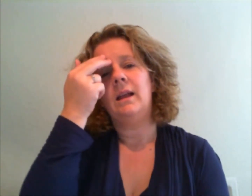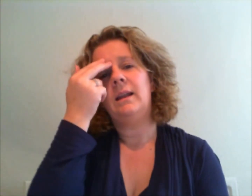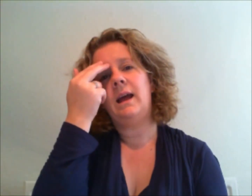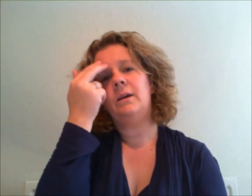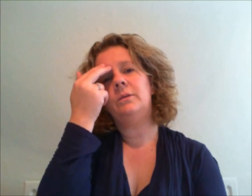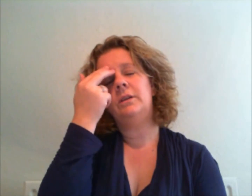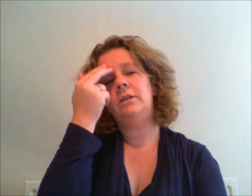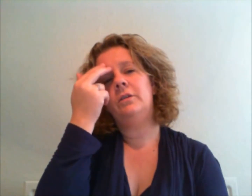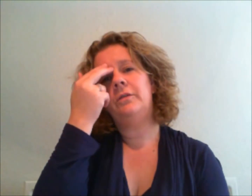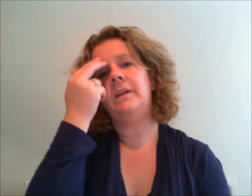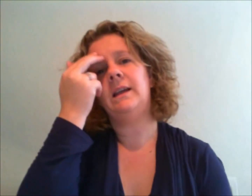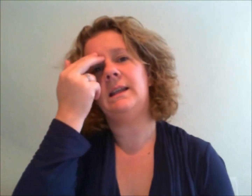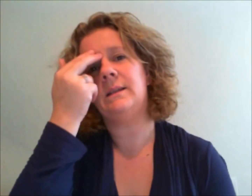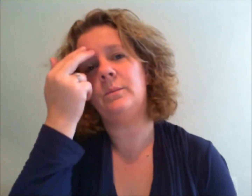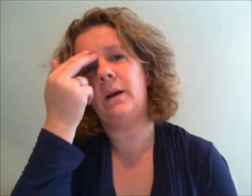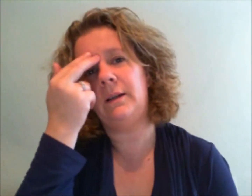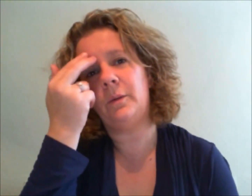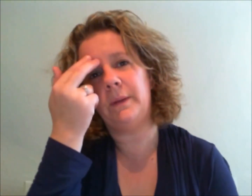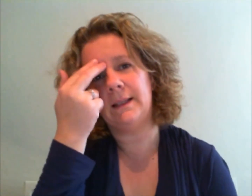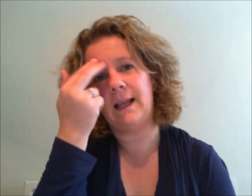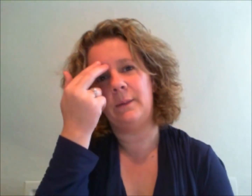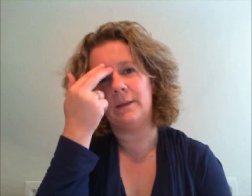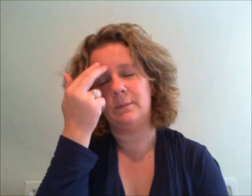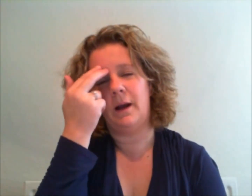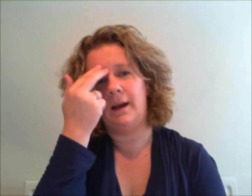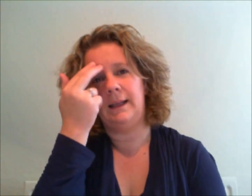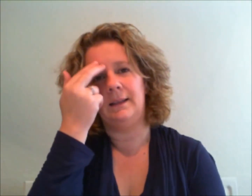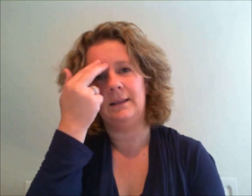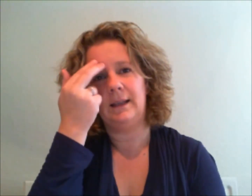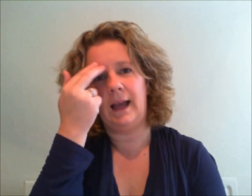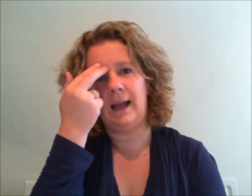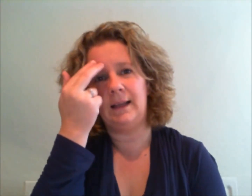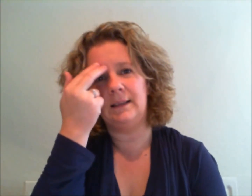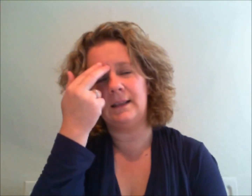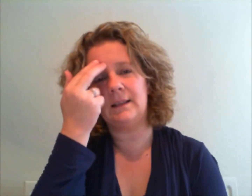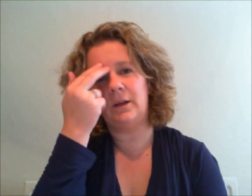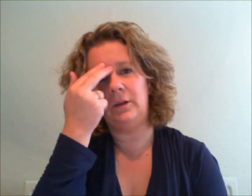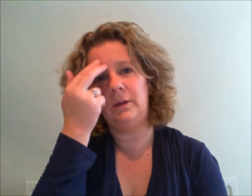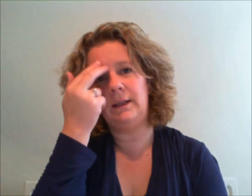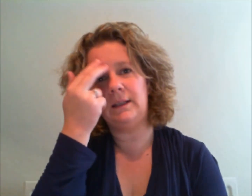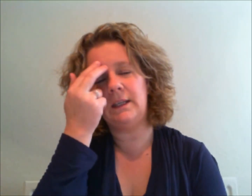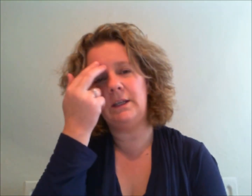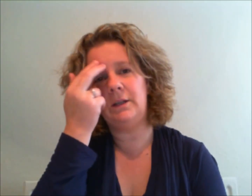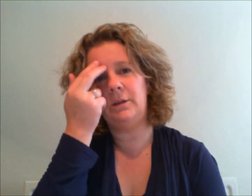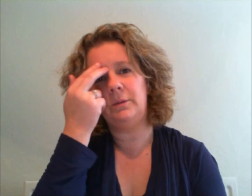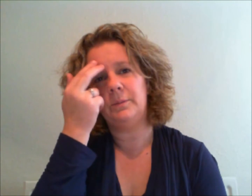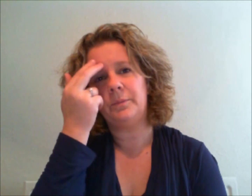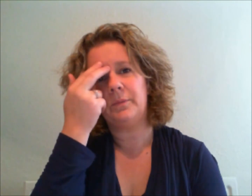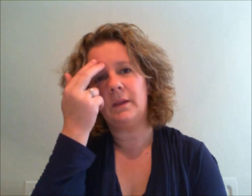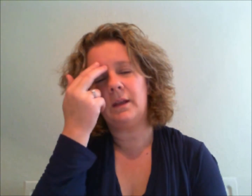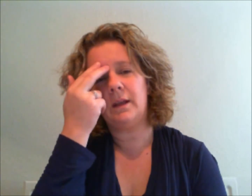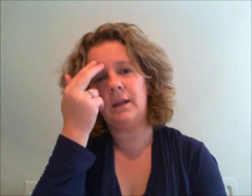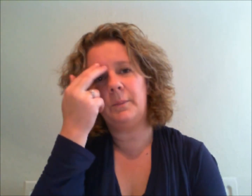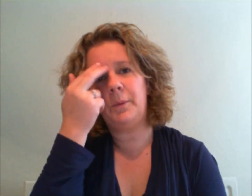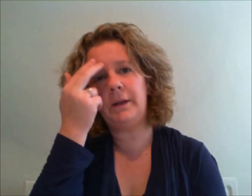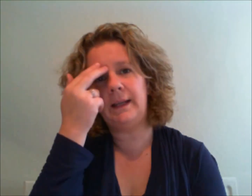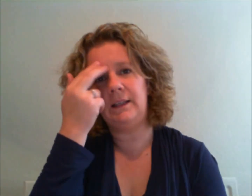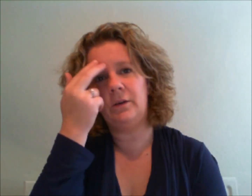now your fears might not be the same as mine and so you need to put in your